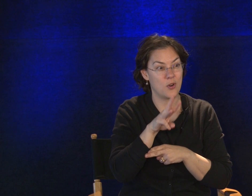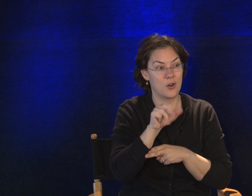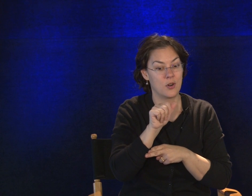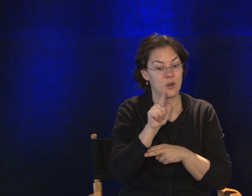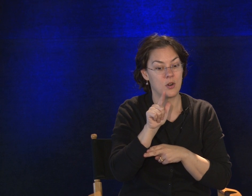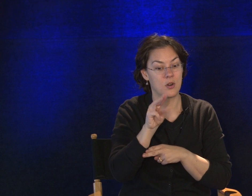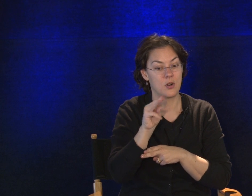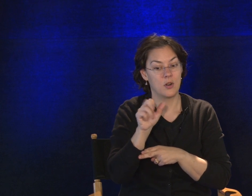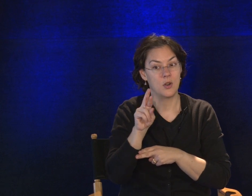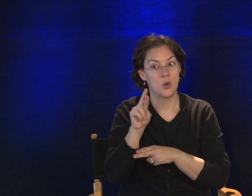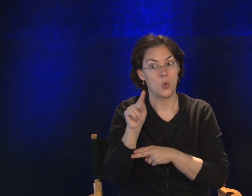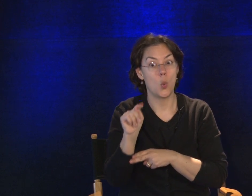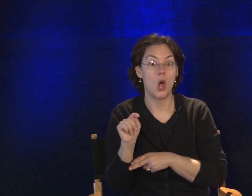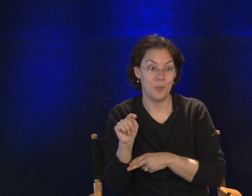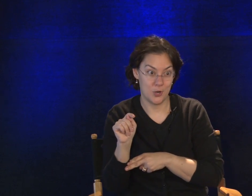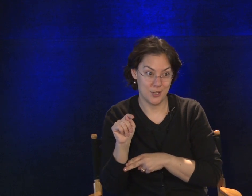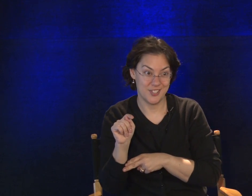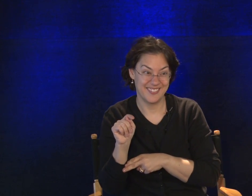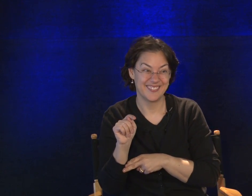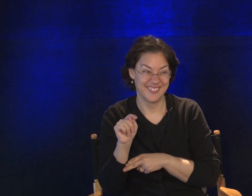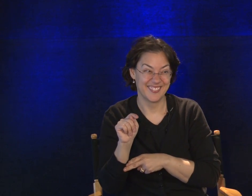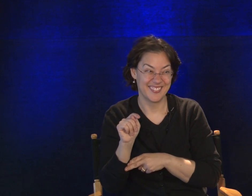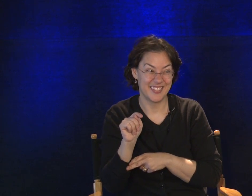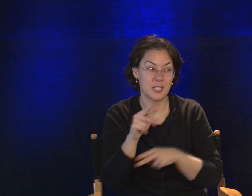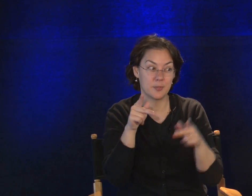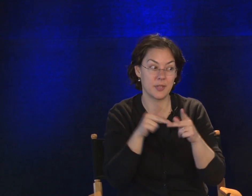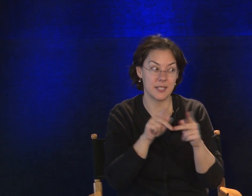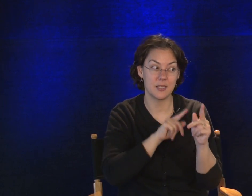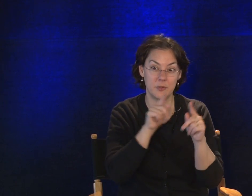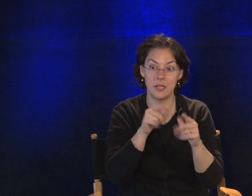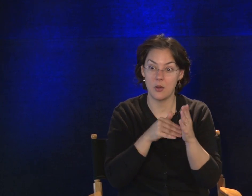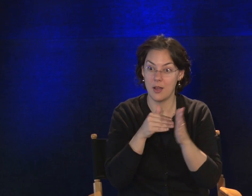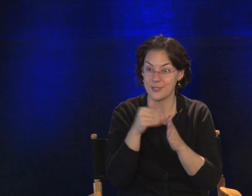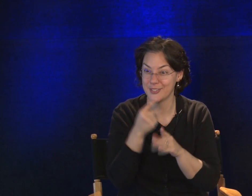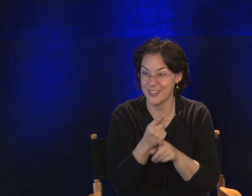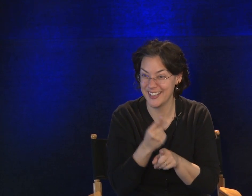Walmart. Walmart. That's a place that we go often, right?